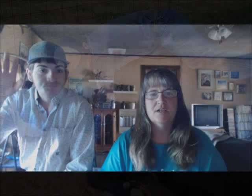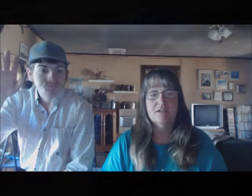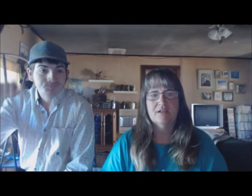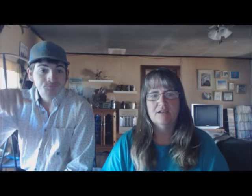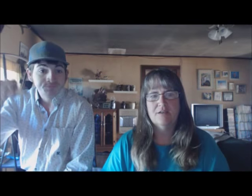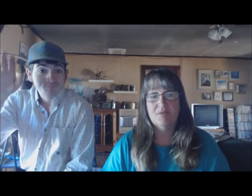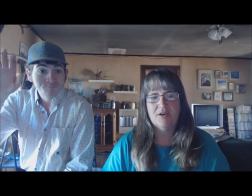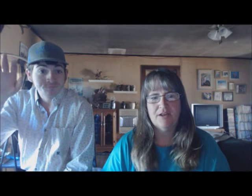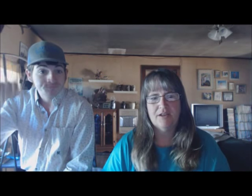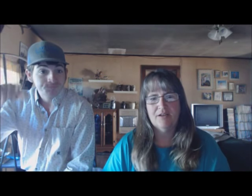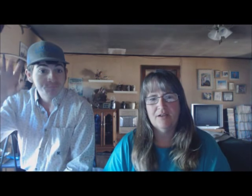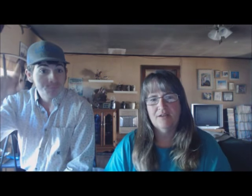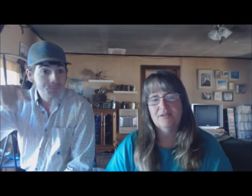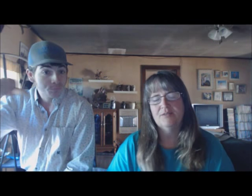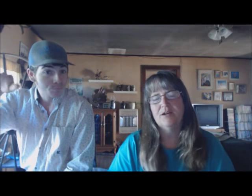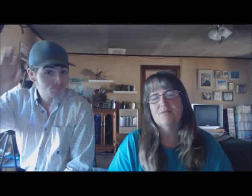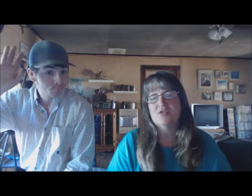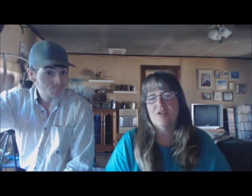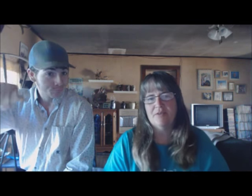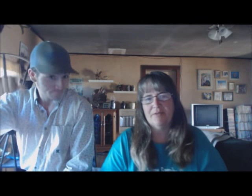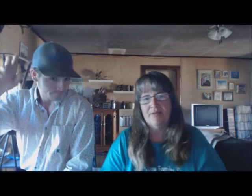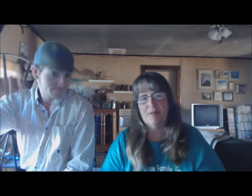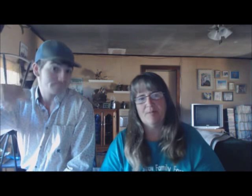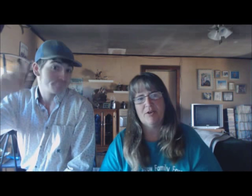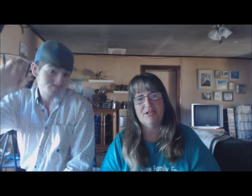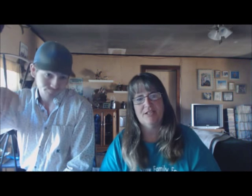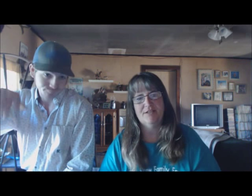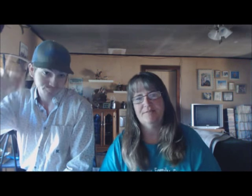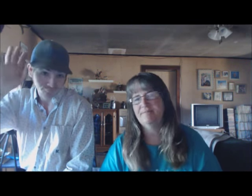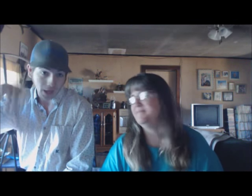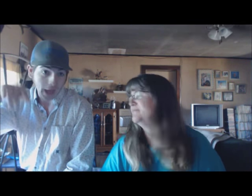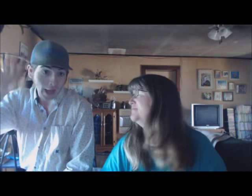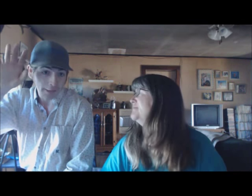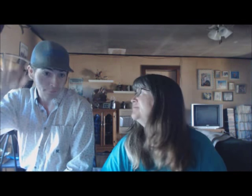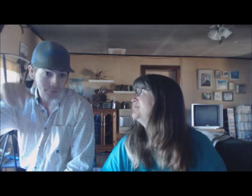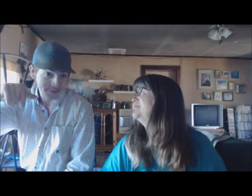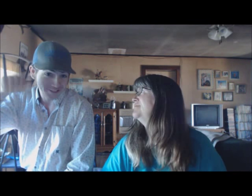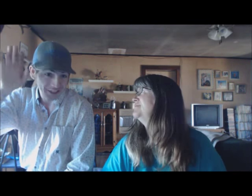Good morning. Welcome to Straw Family Farm. Christy. I'm RJ.